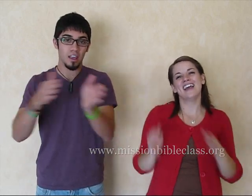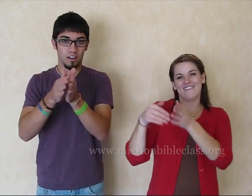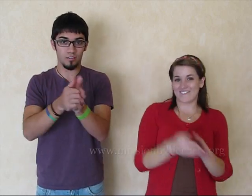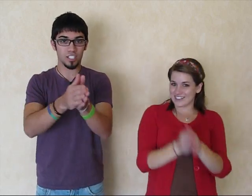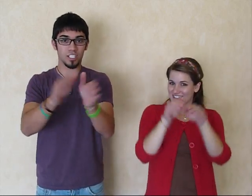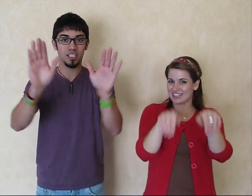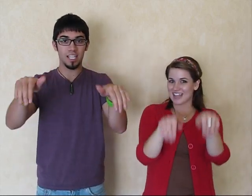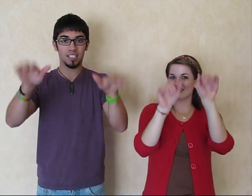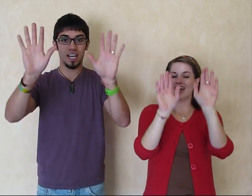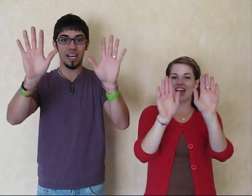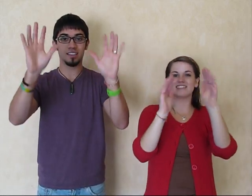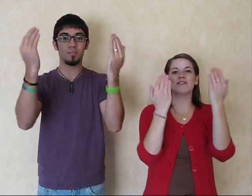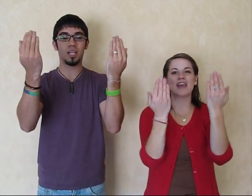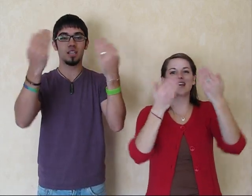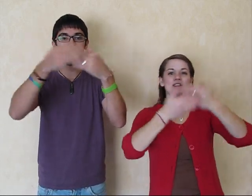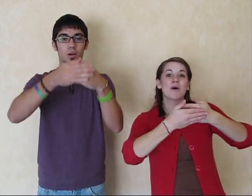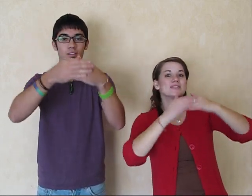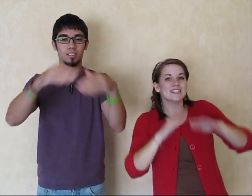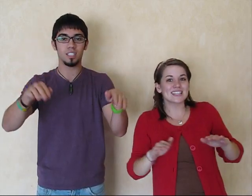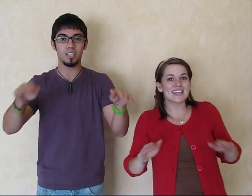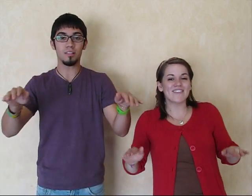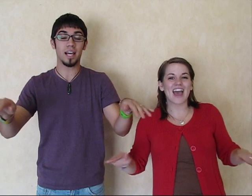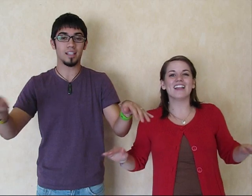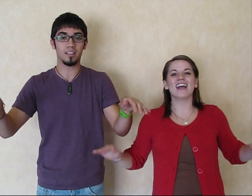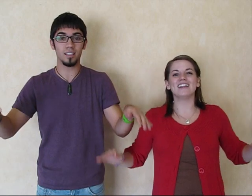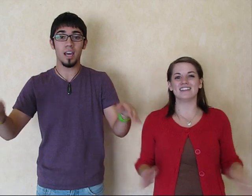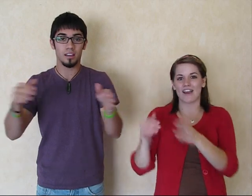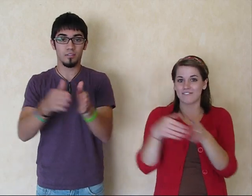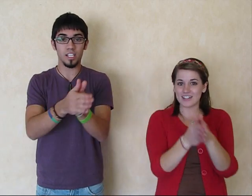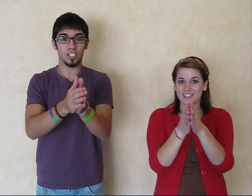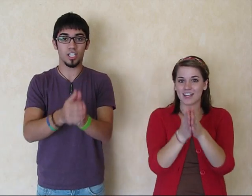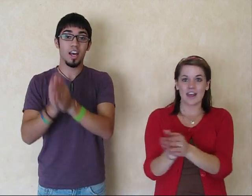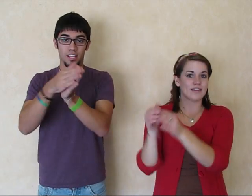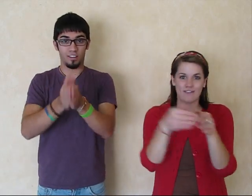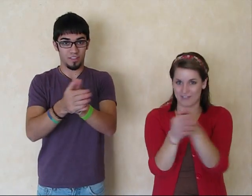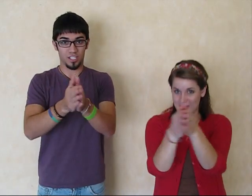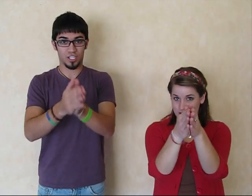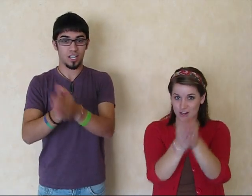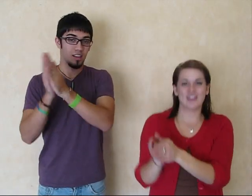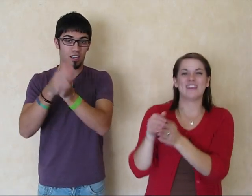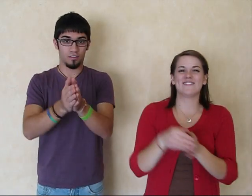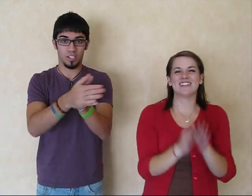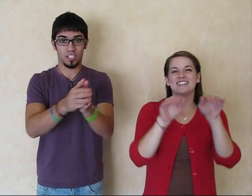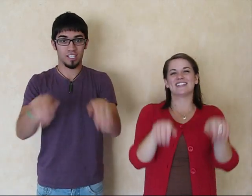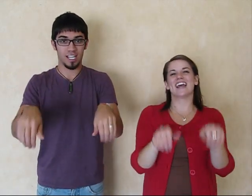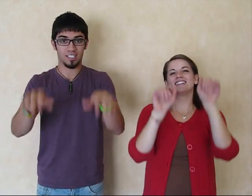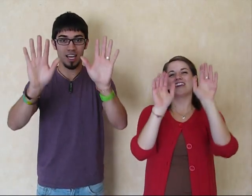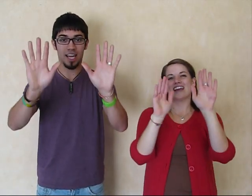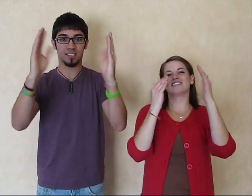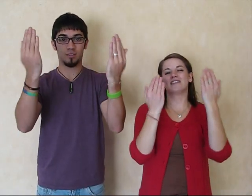There are fish, there are fish, there are fish in the nets of the hands of the